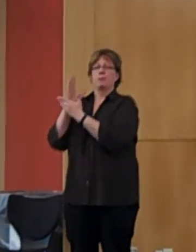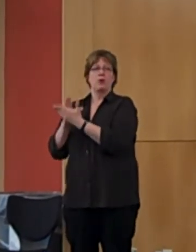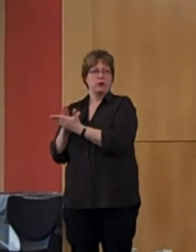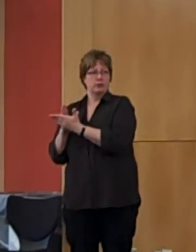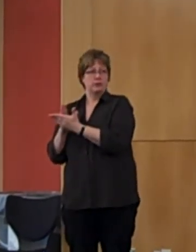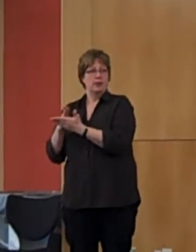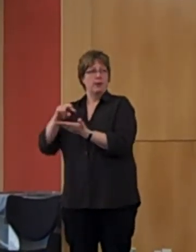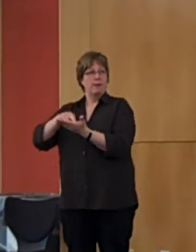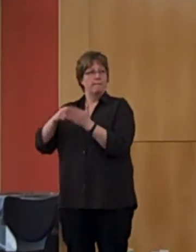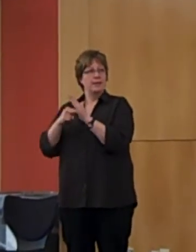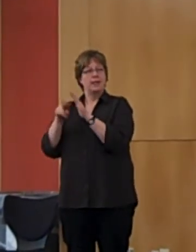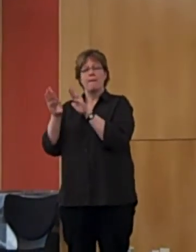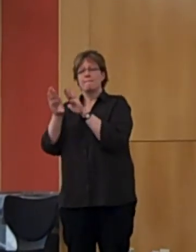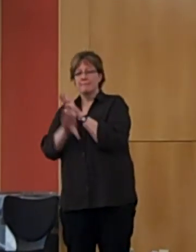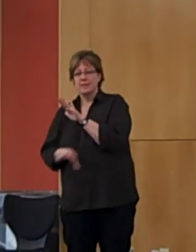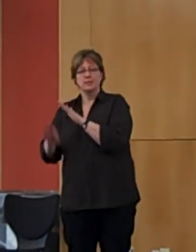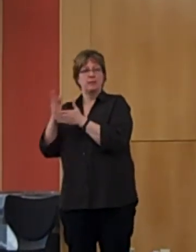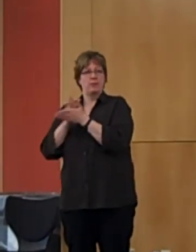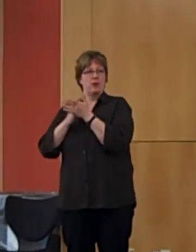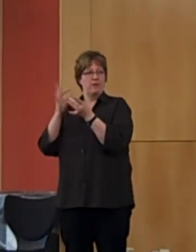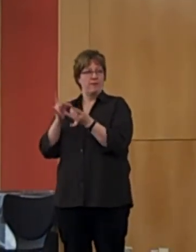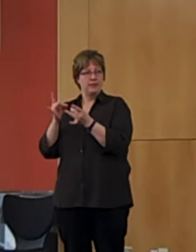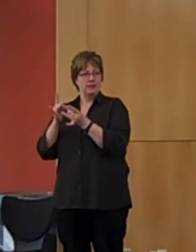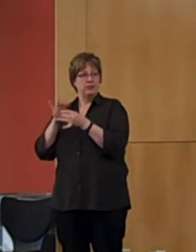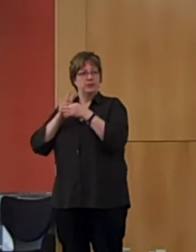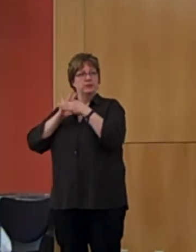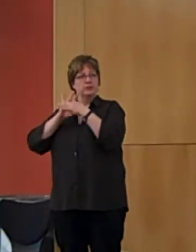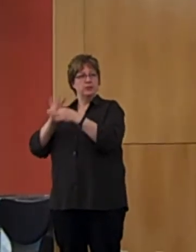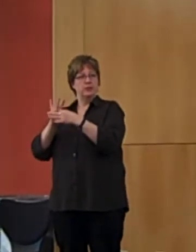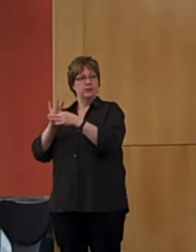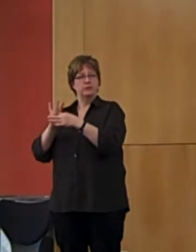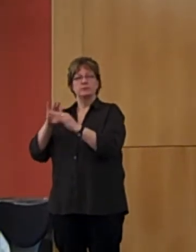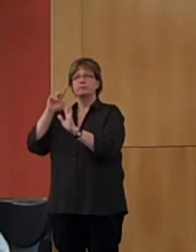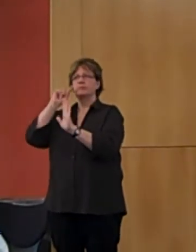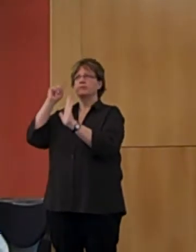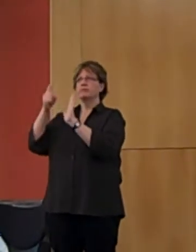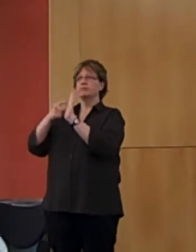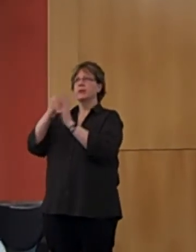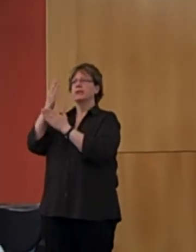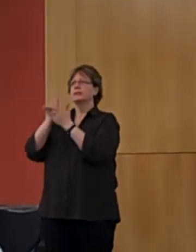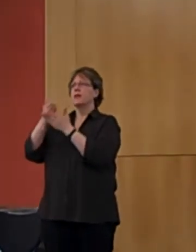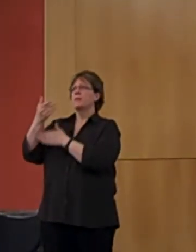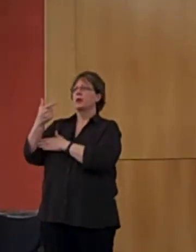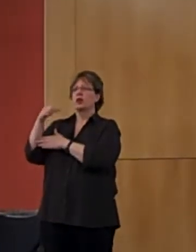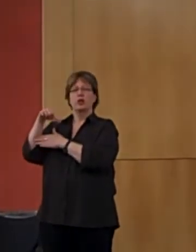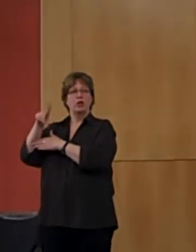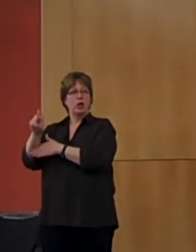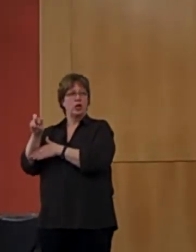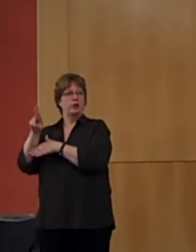is, the basis for a person's practice revolves around a recognition of a chosen god or the focus on a divine element.